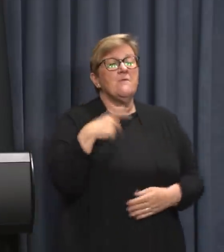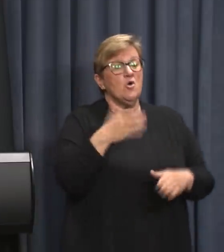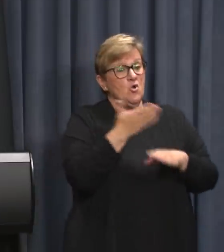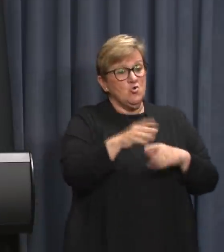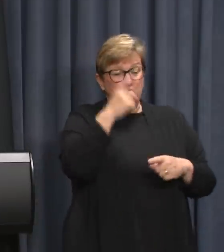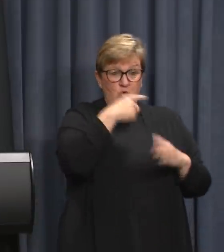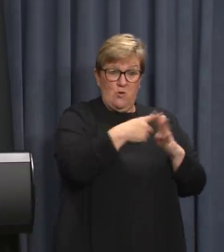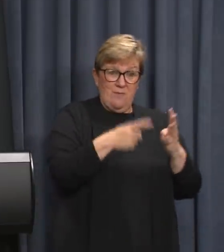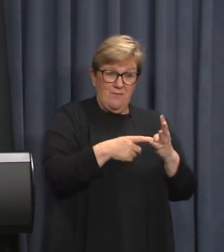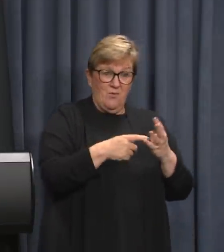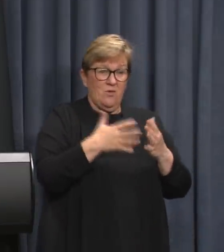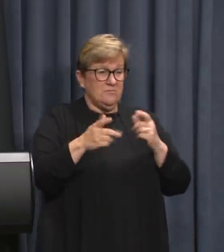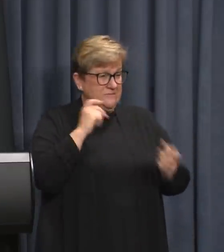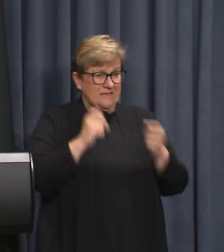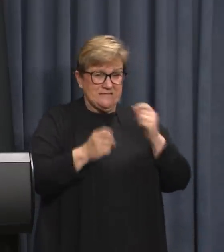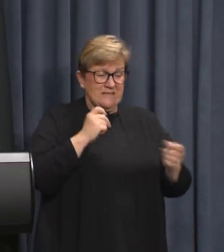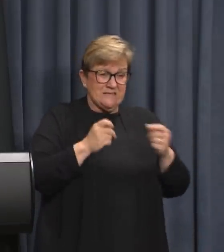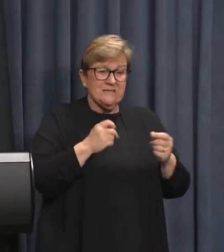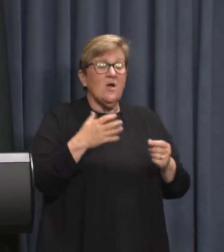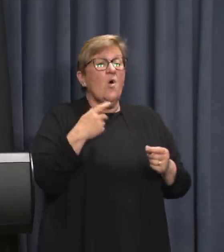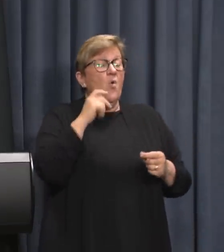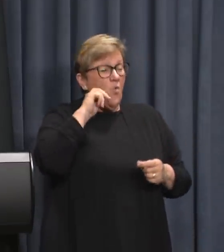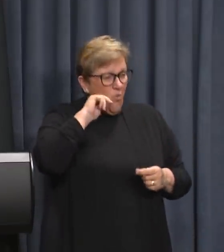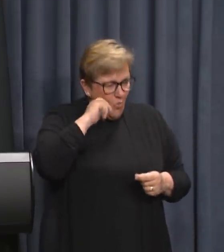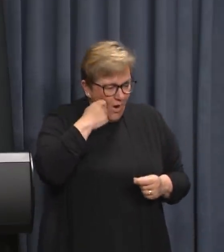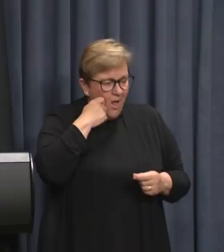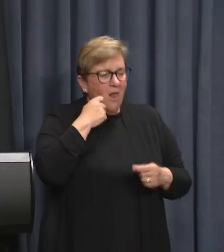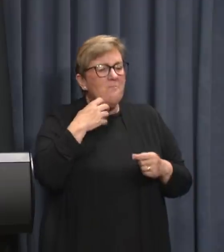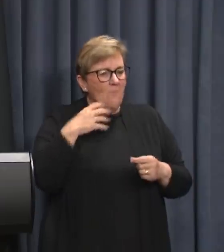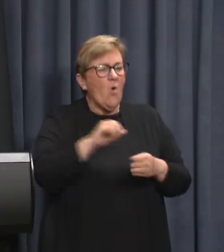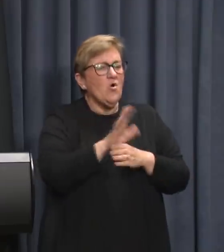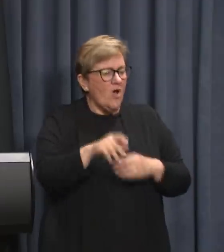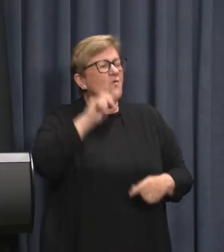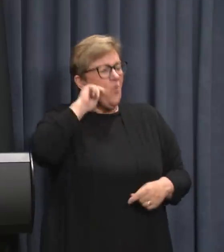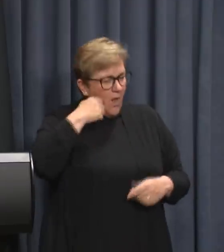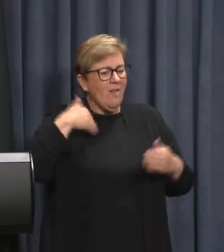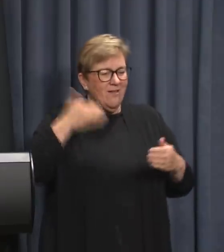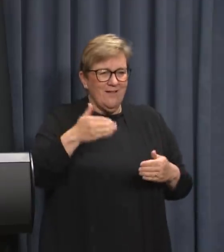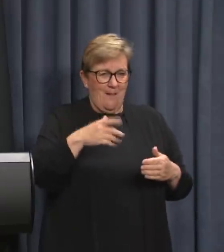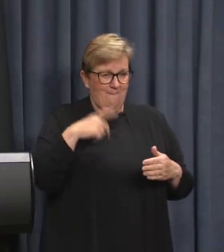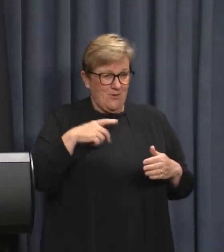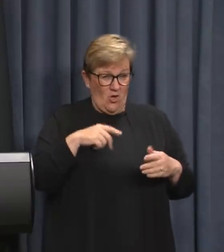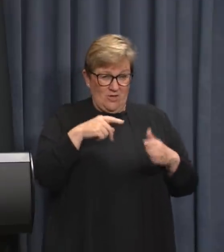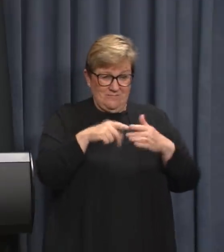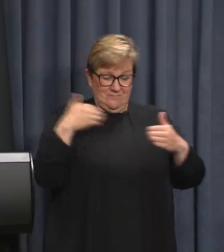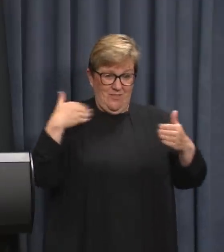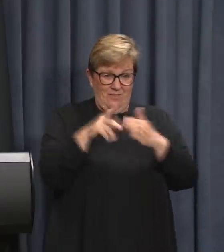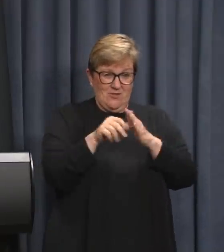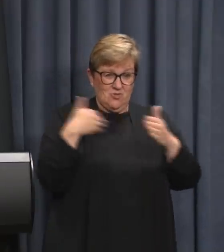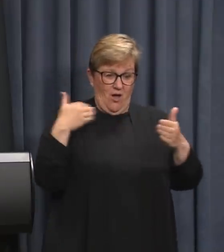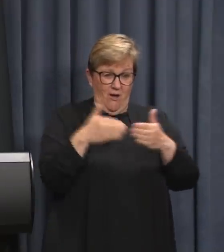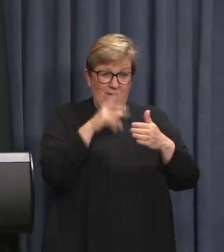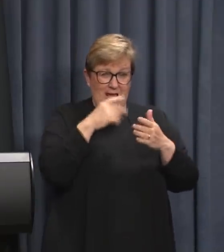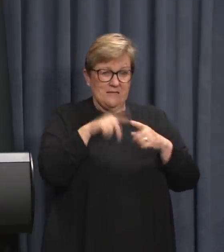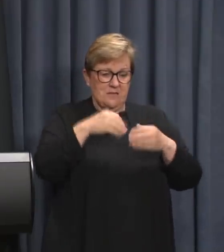and the big number of tests underway, more positive cases are expected especially as we're still in the infectious period from the exposure